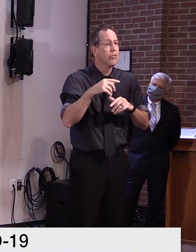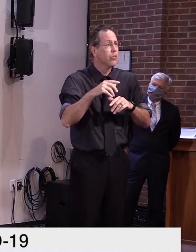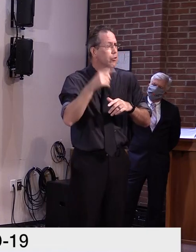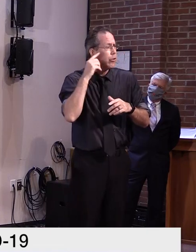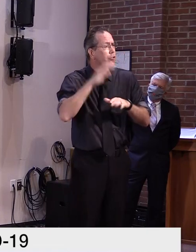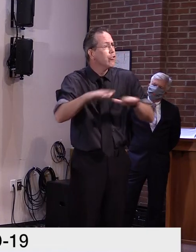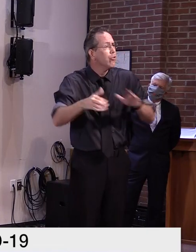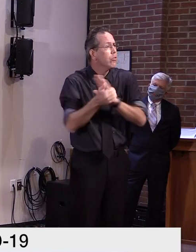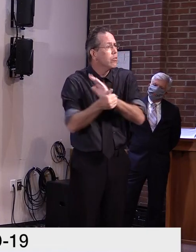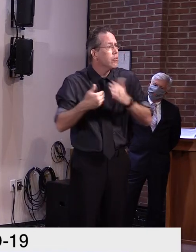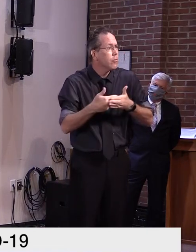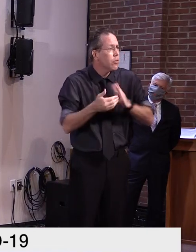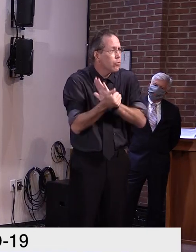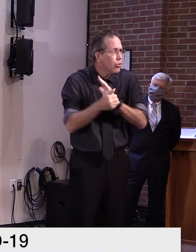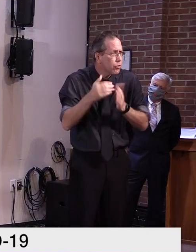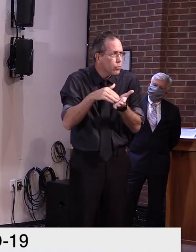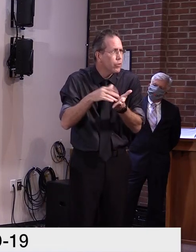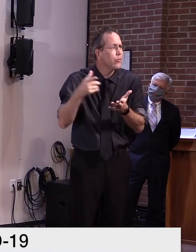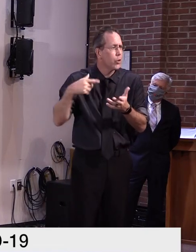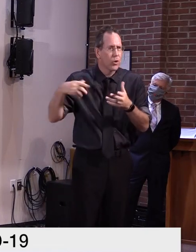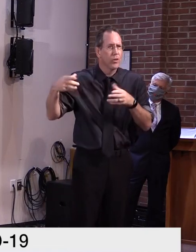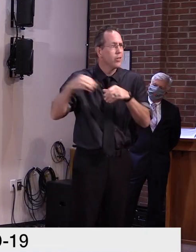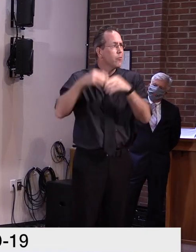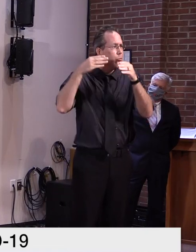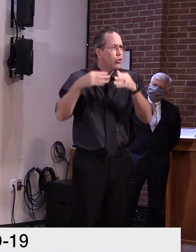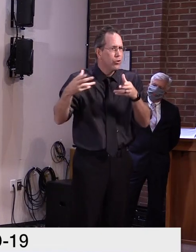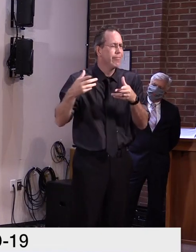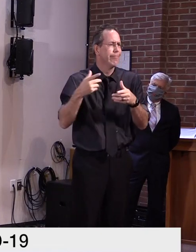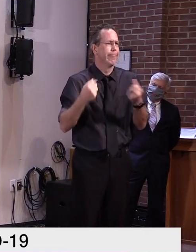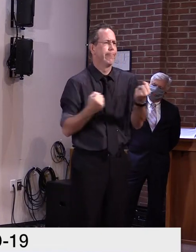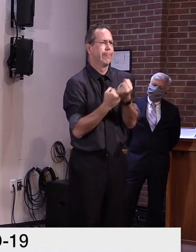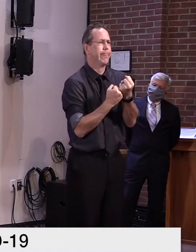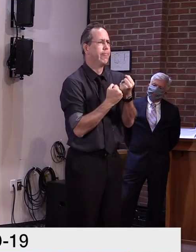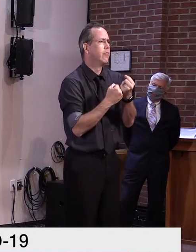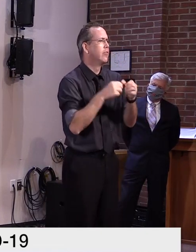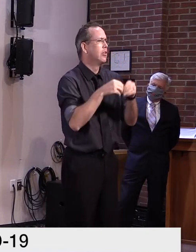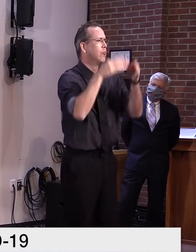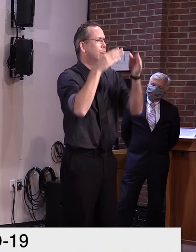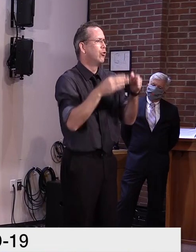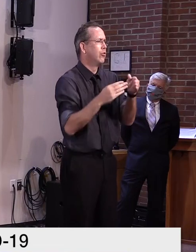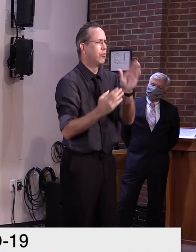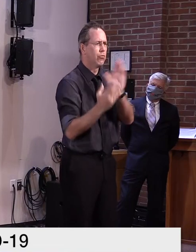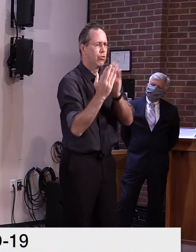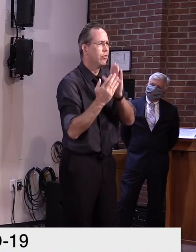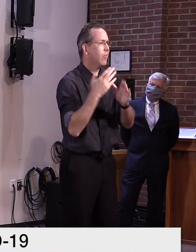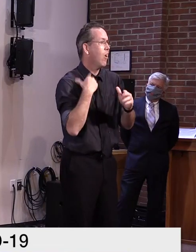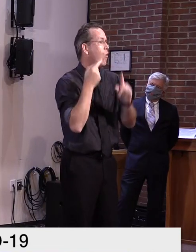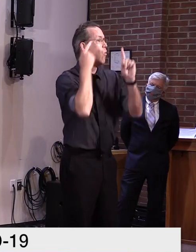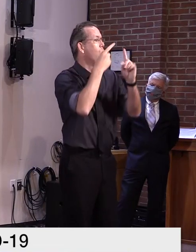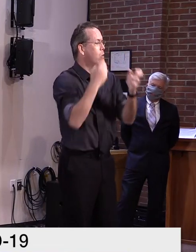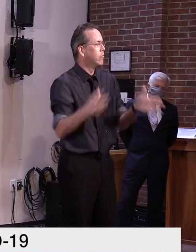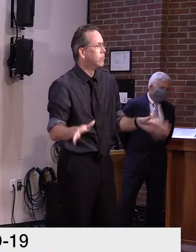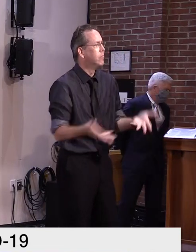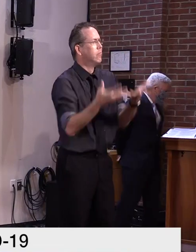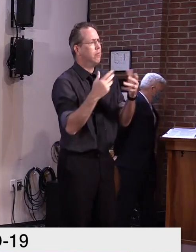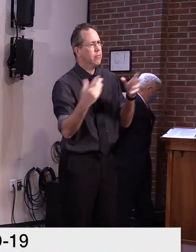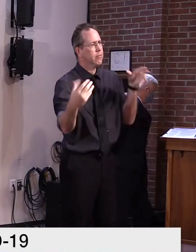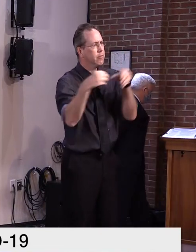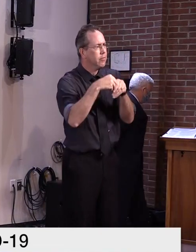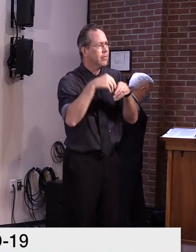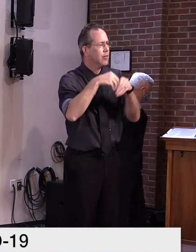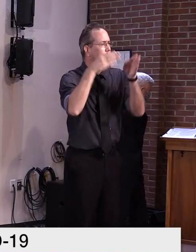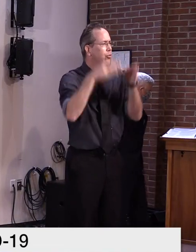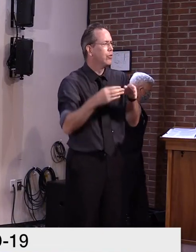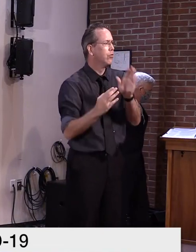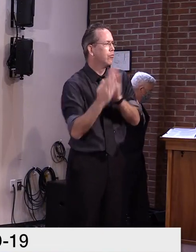-person instruction is best for our kids. Uh, so that's our mission. That's our goal. And, uh, the more information we can share, the more, uh, we can